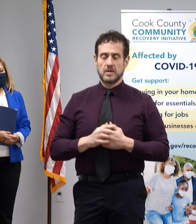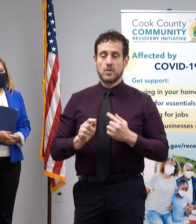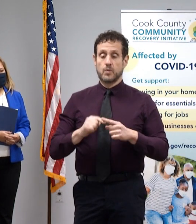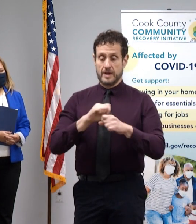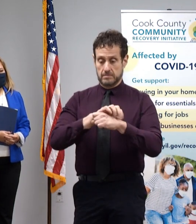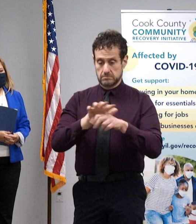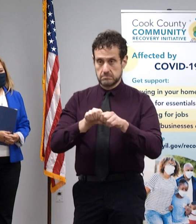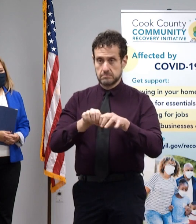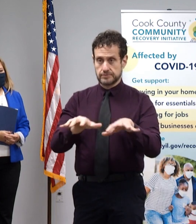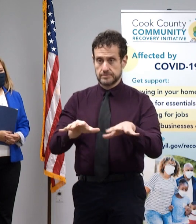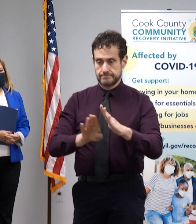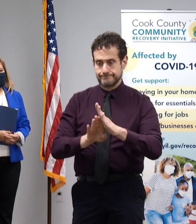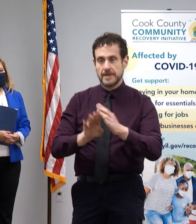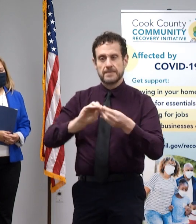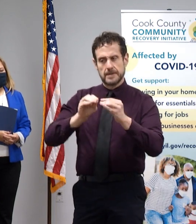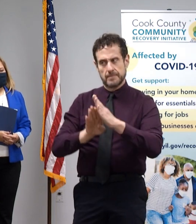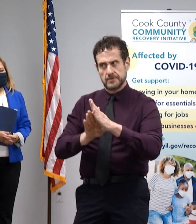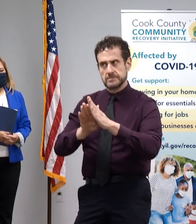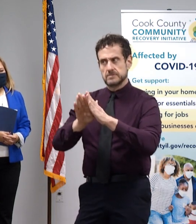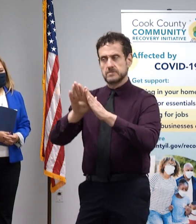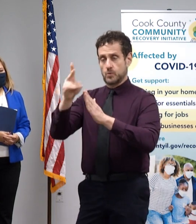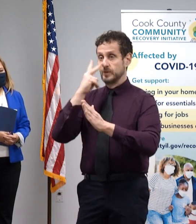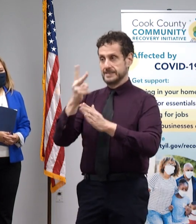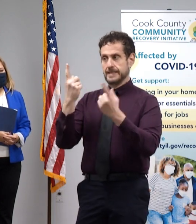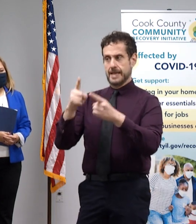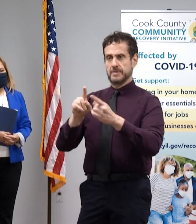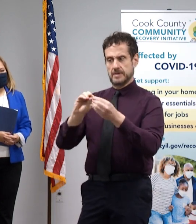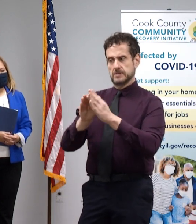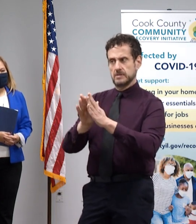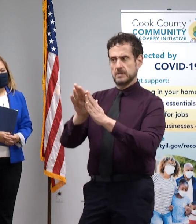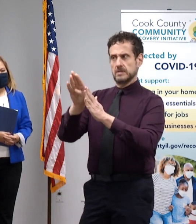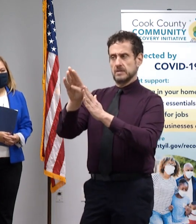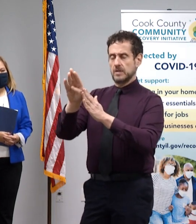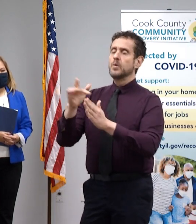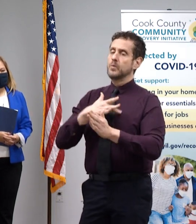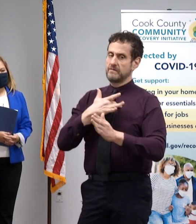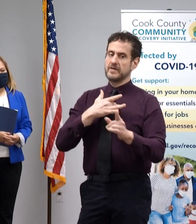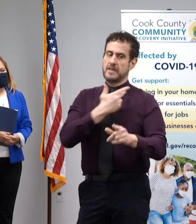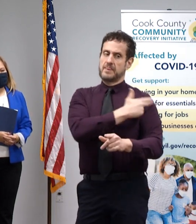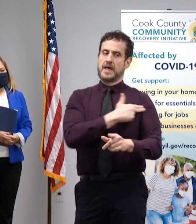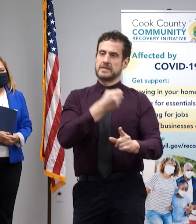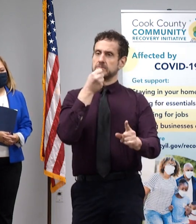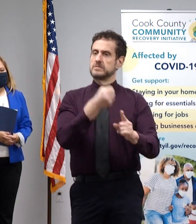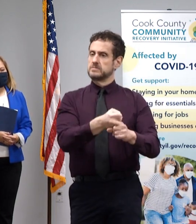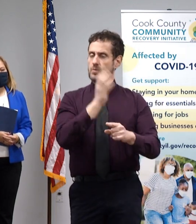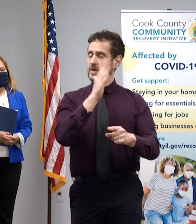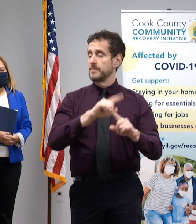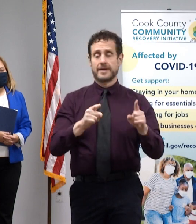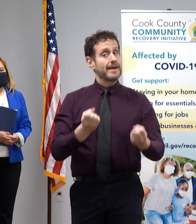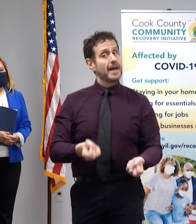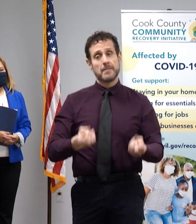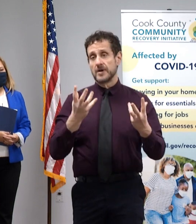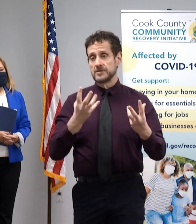pandemic ramps up again, as it's clearly doing, that we will be heavily impacted. The extent of that impact is uncertain.